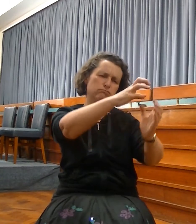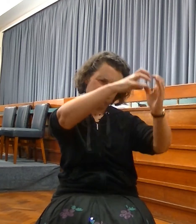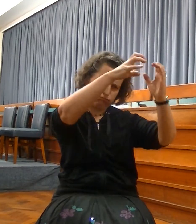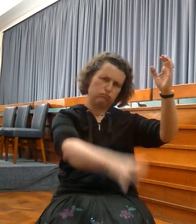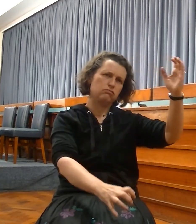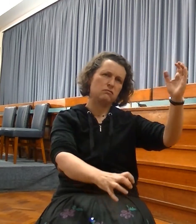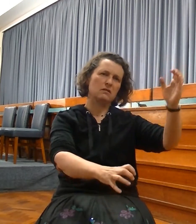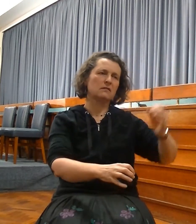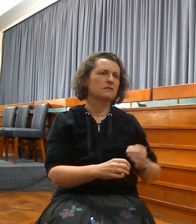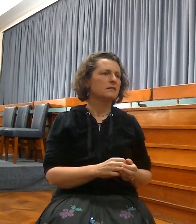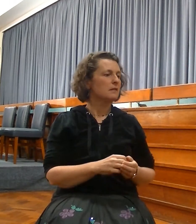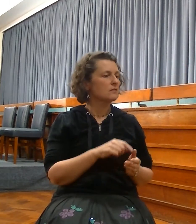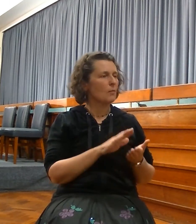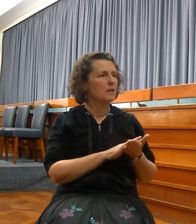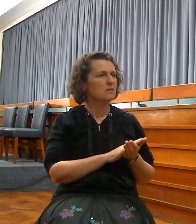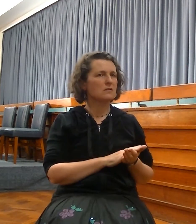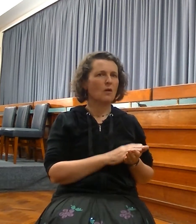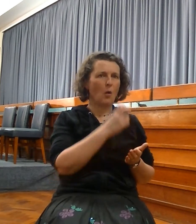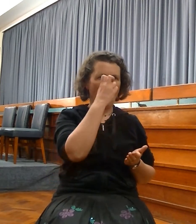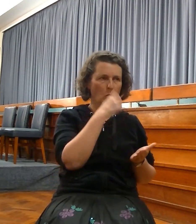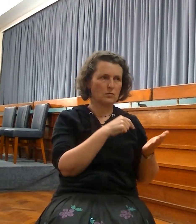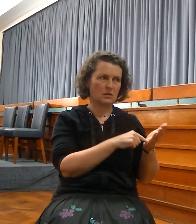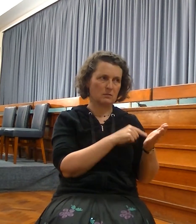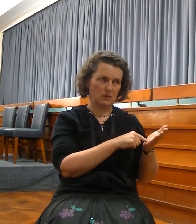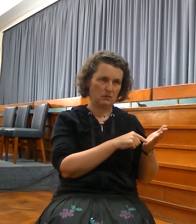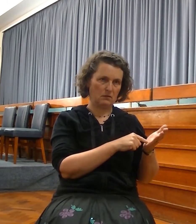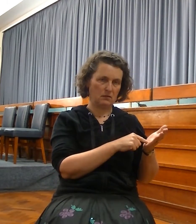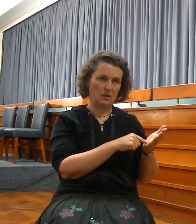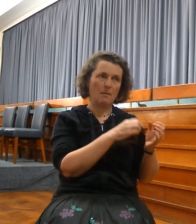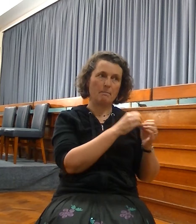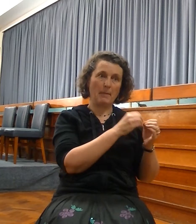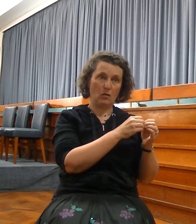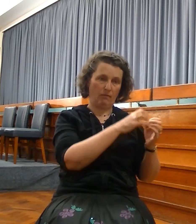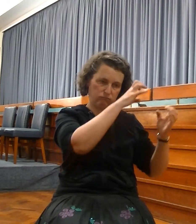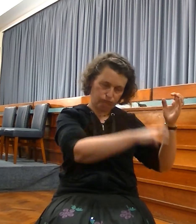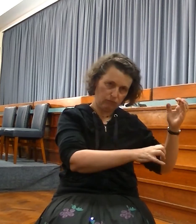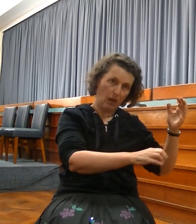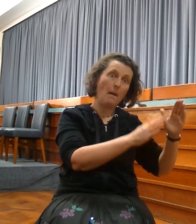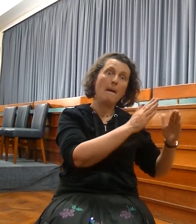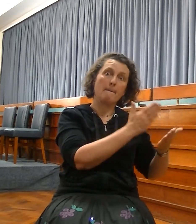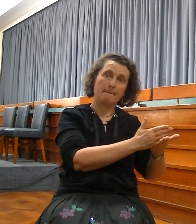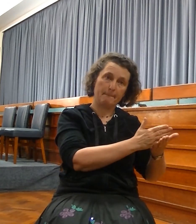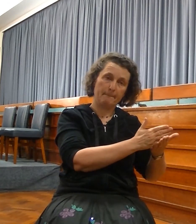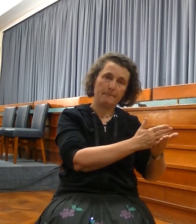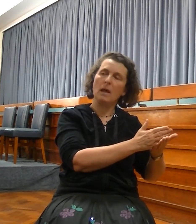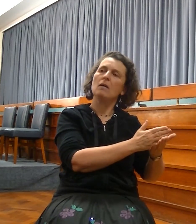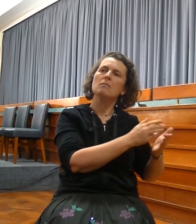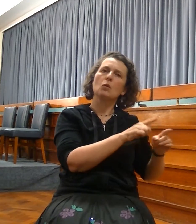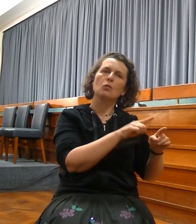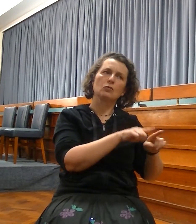and it also was a foreshadowing of the very end of time and the destruction of the